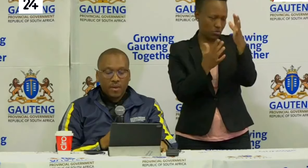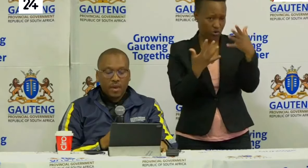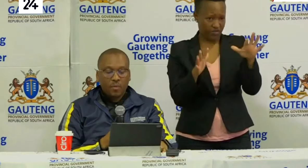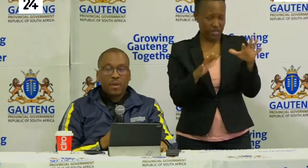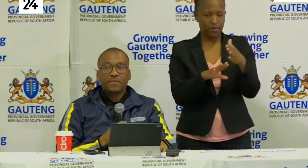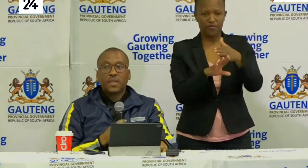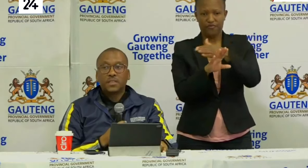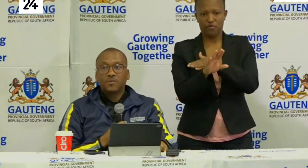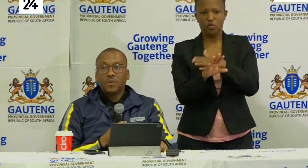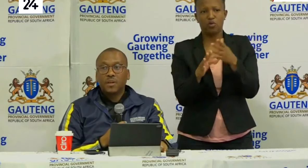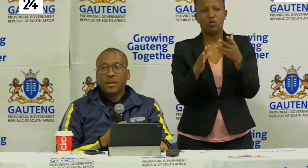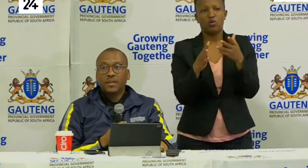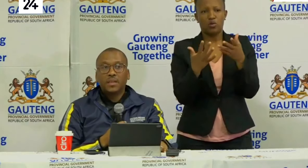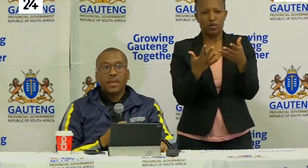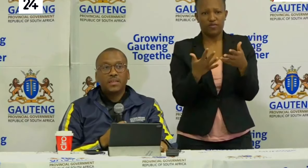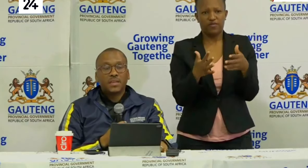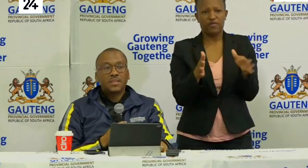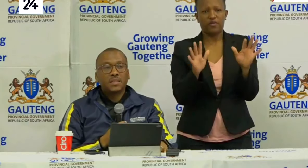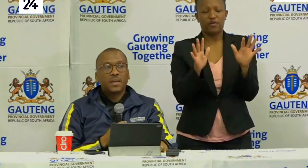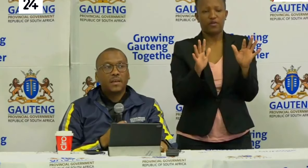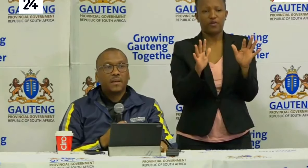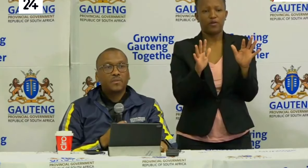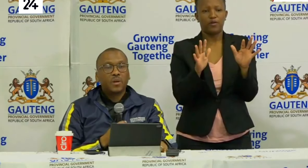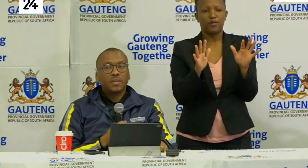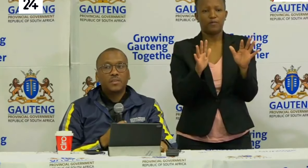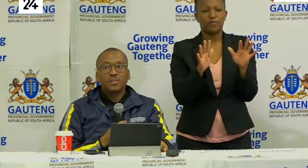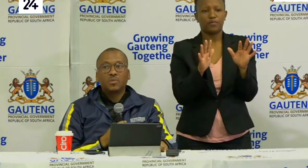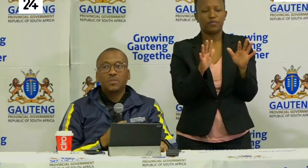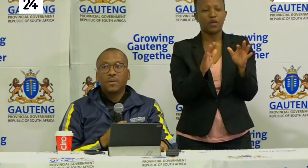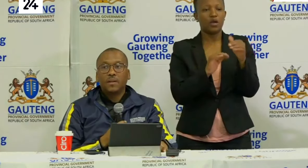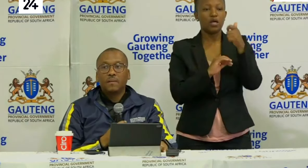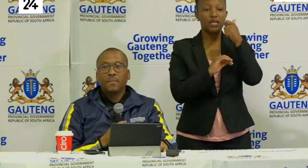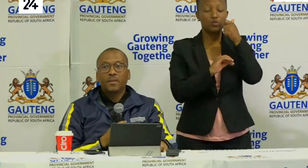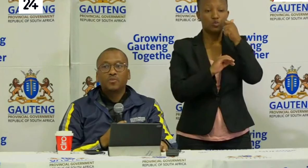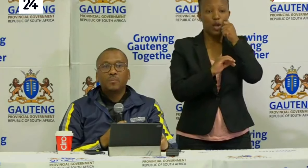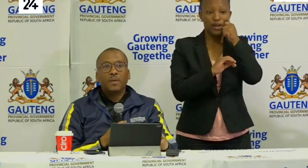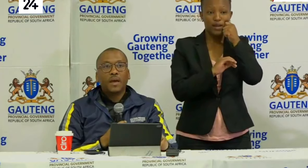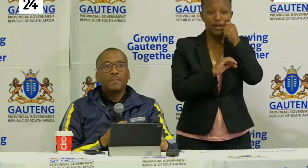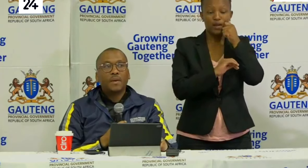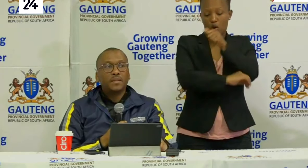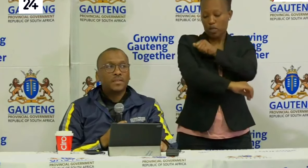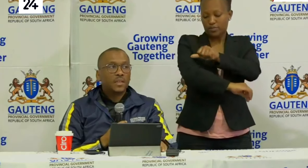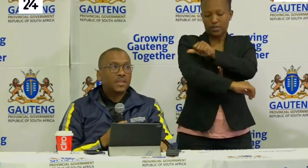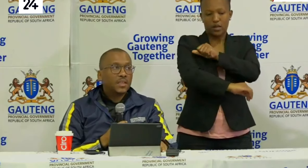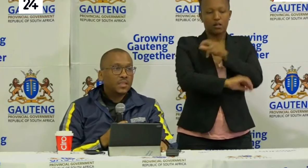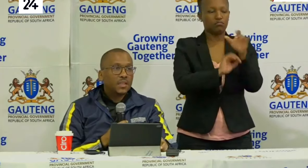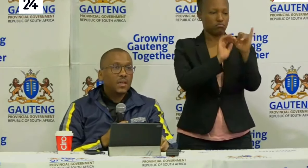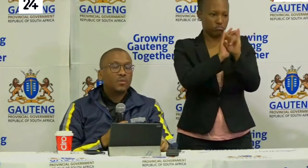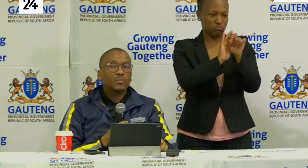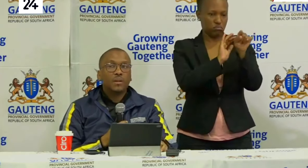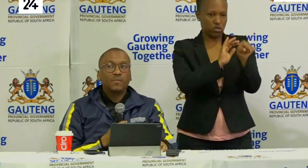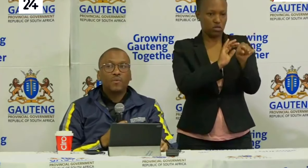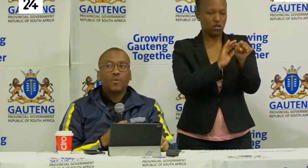we have successfully decanted Tswane District Hospital to become a designated